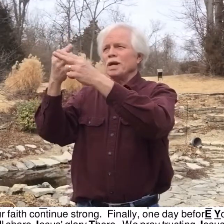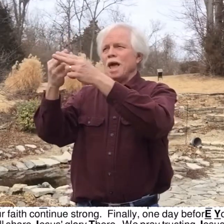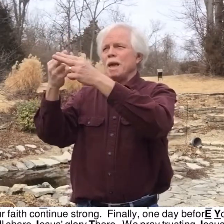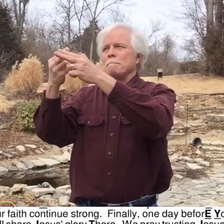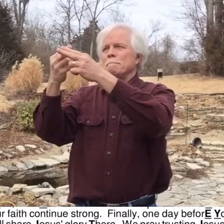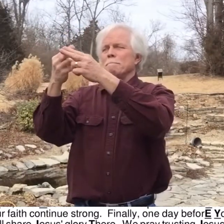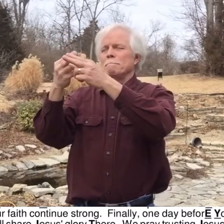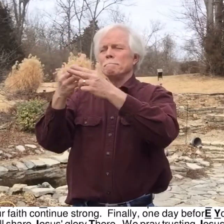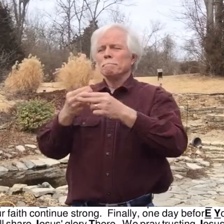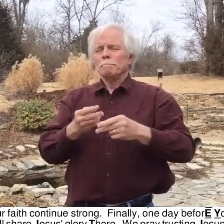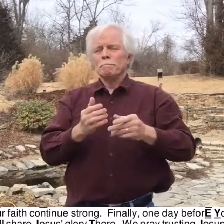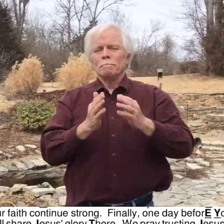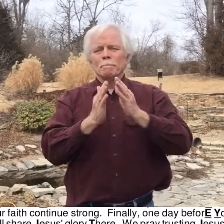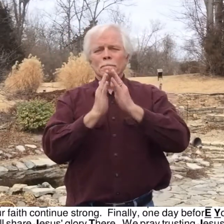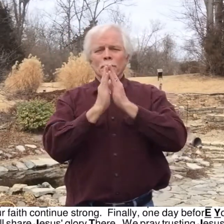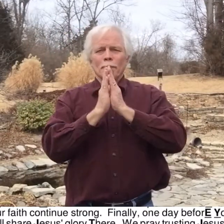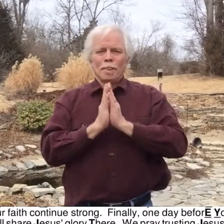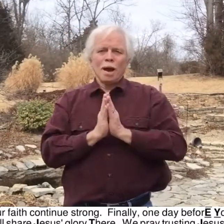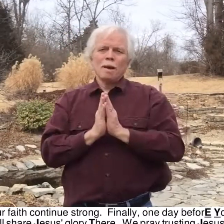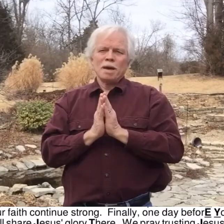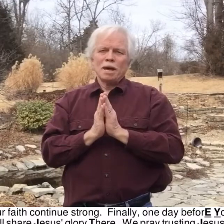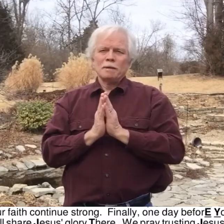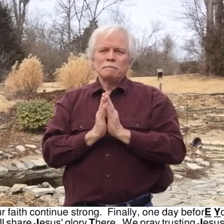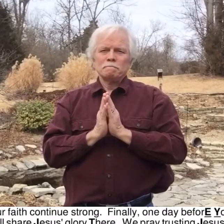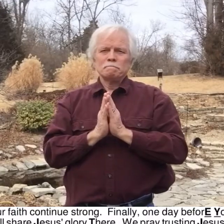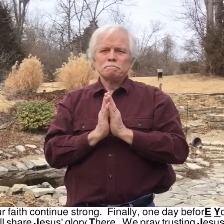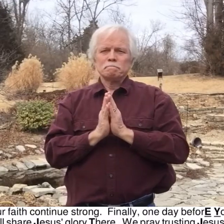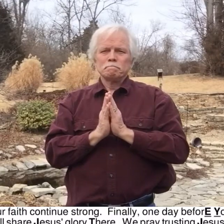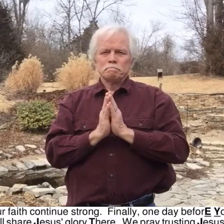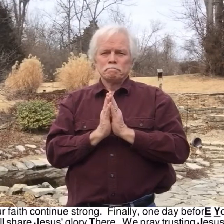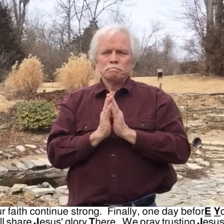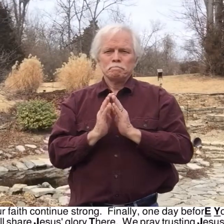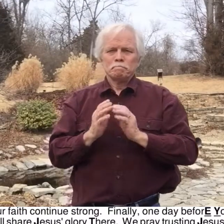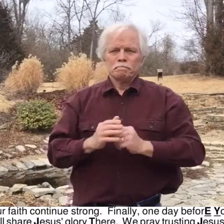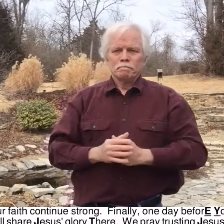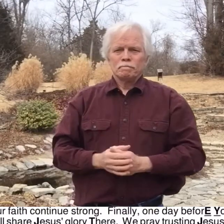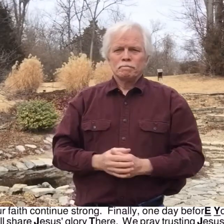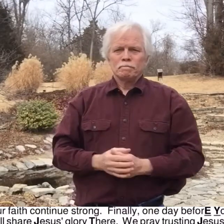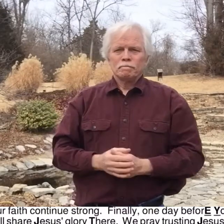name. Amen. Amen. 1 Corinthians You